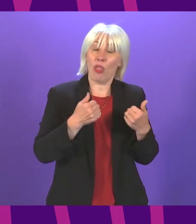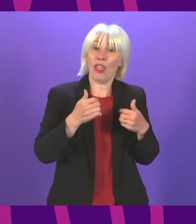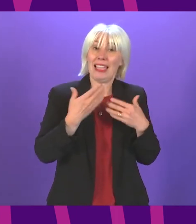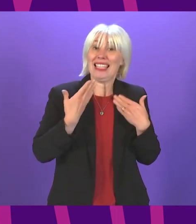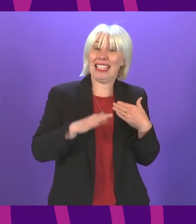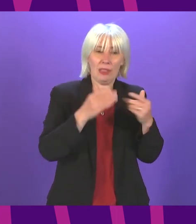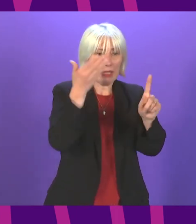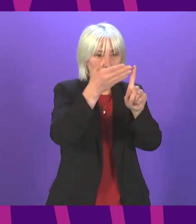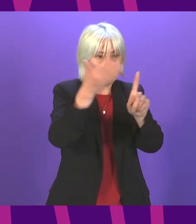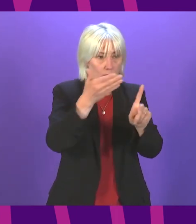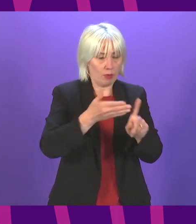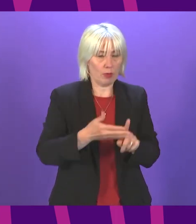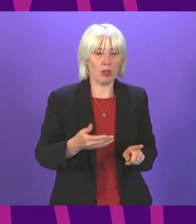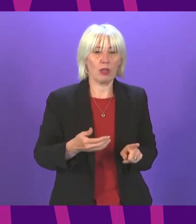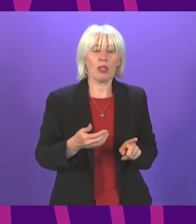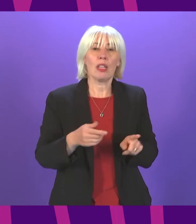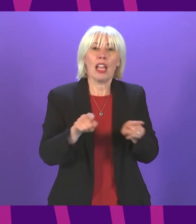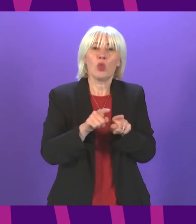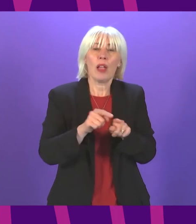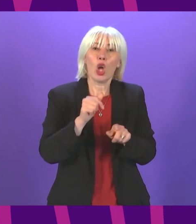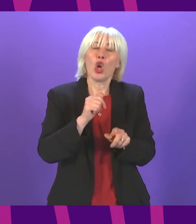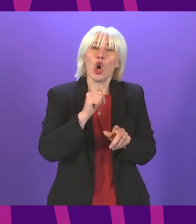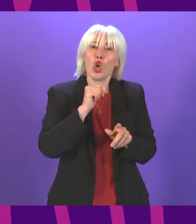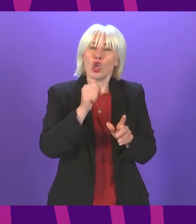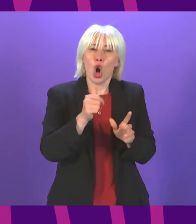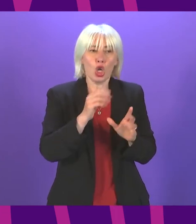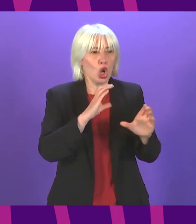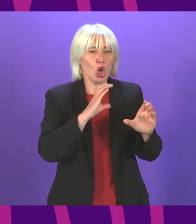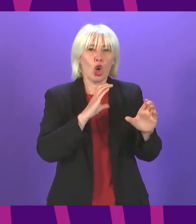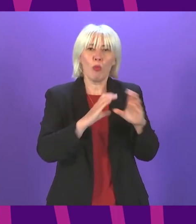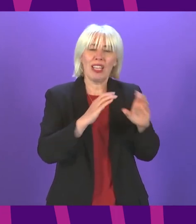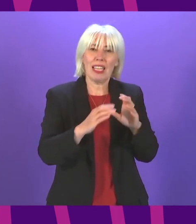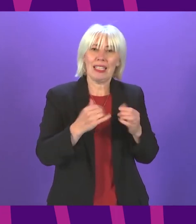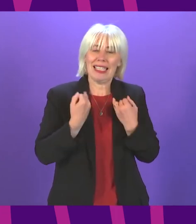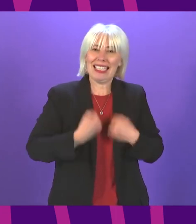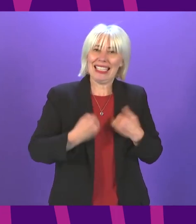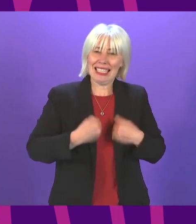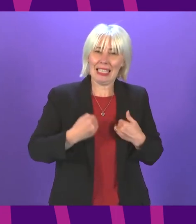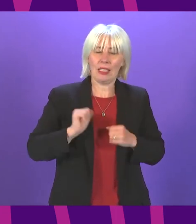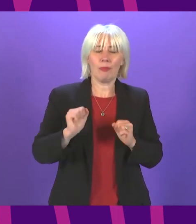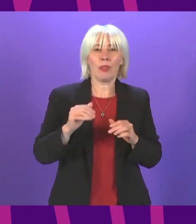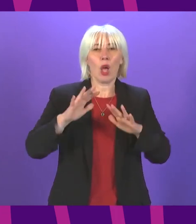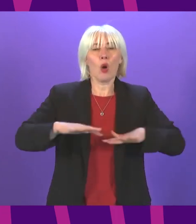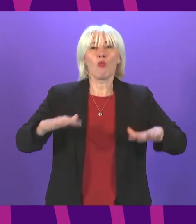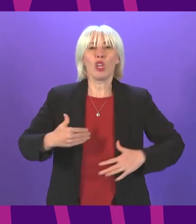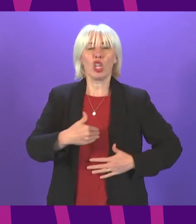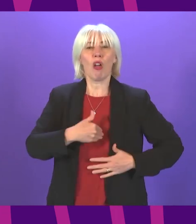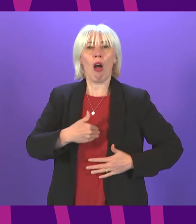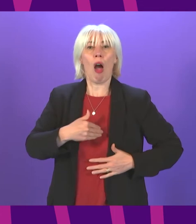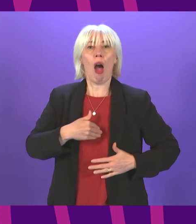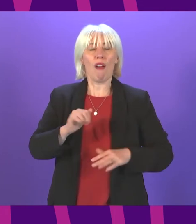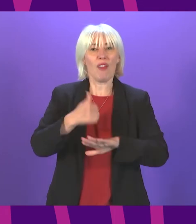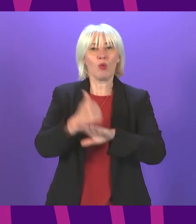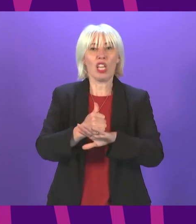including non-communicable diseases which has been highlighted in the British Heart Foundation's report published